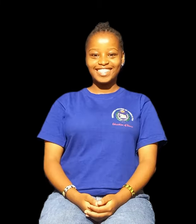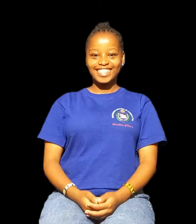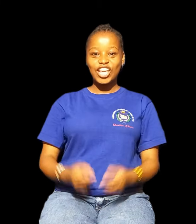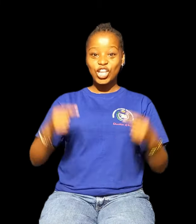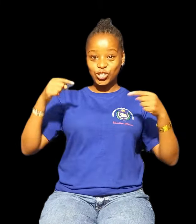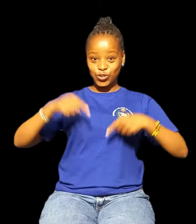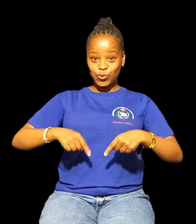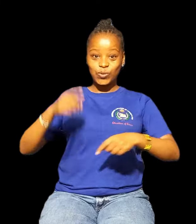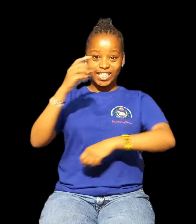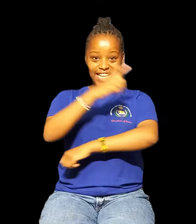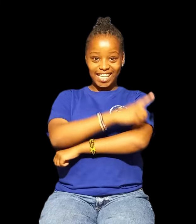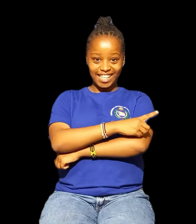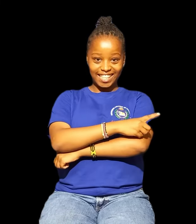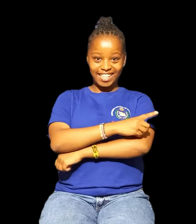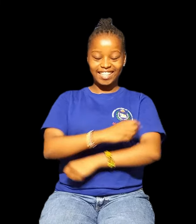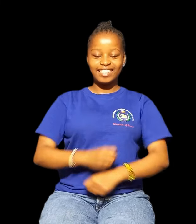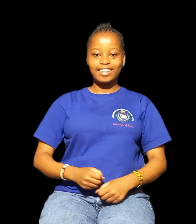Today Good day.